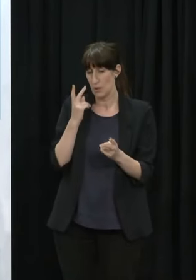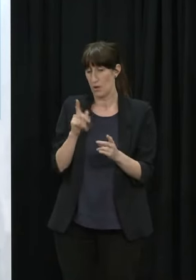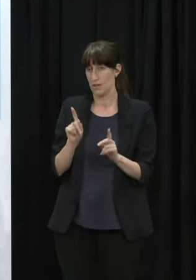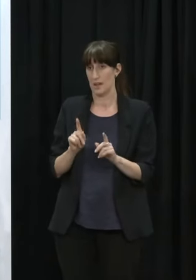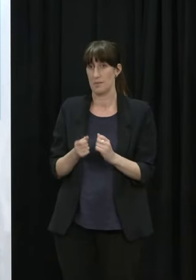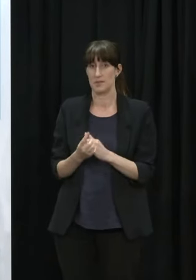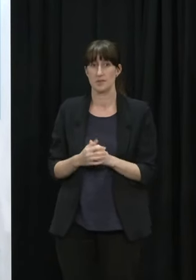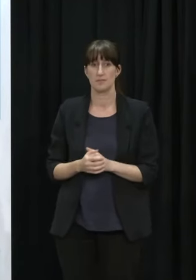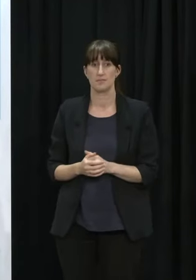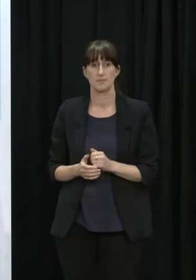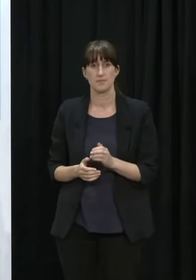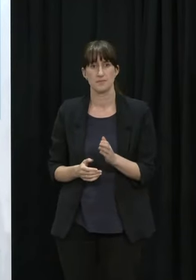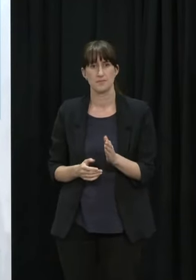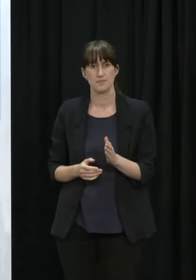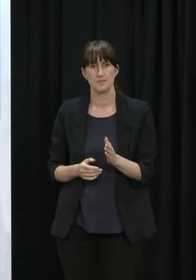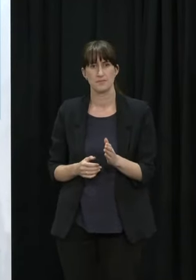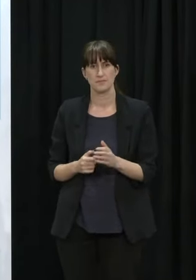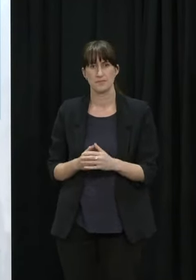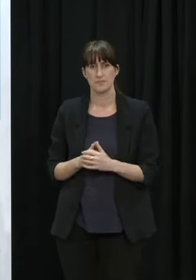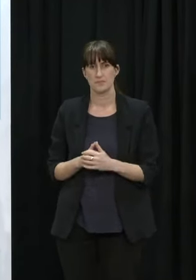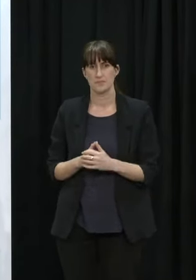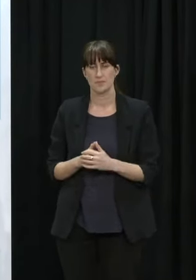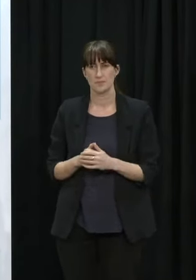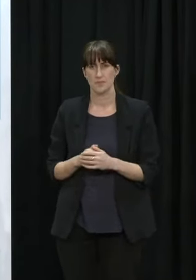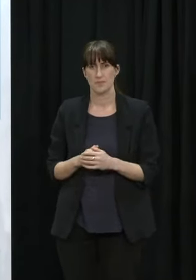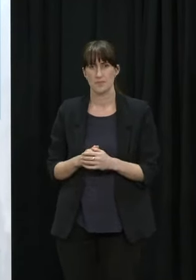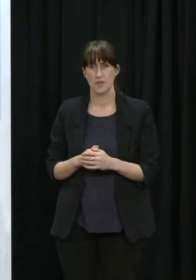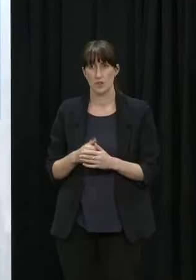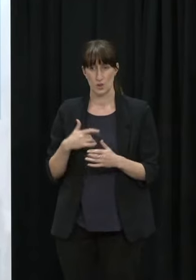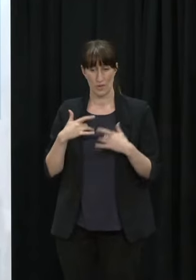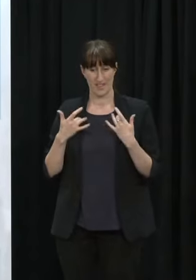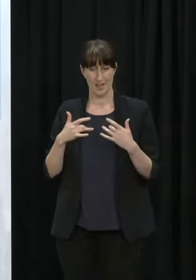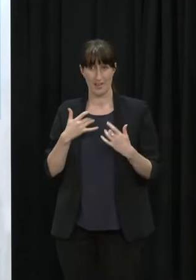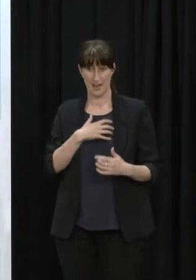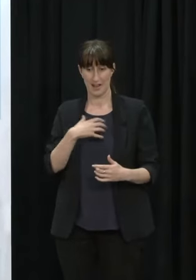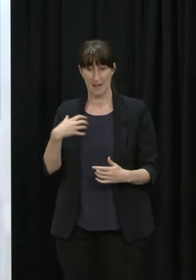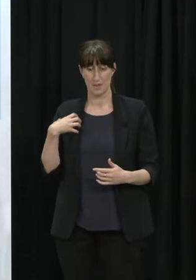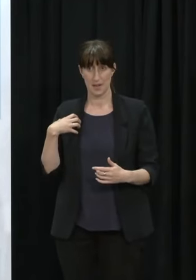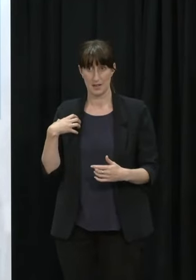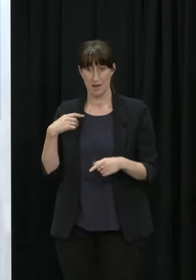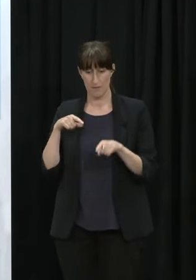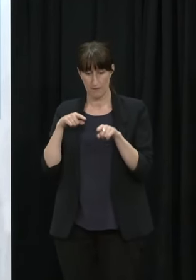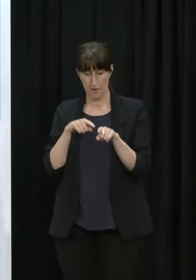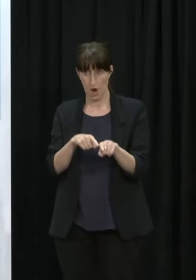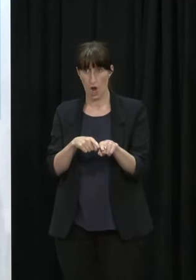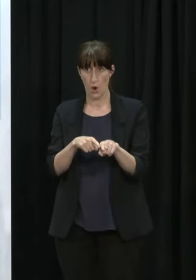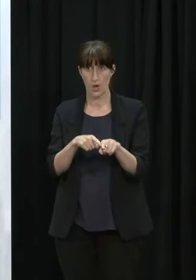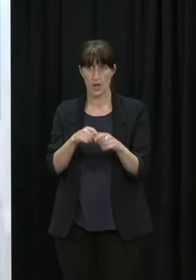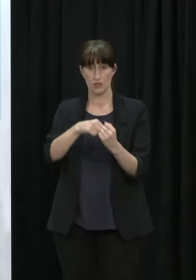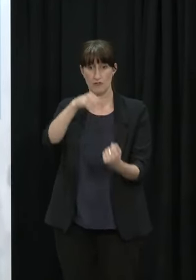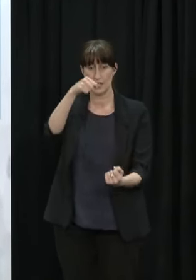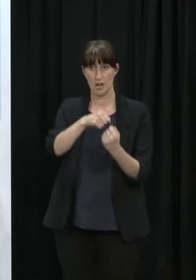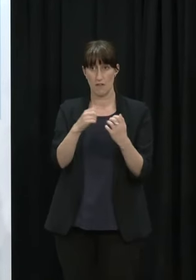the government response now is still complying with the treaty principles or is breaching